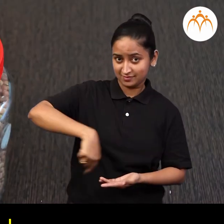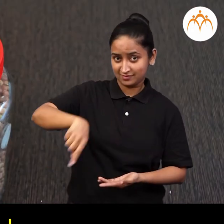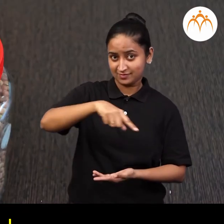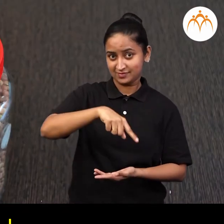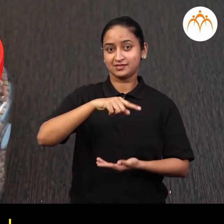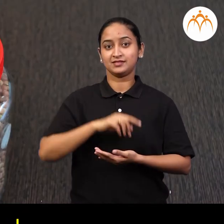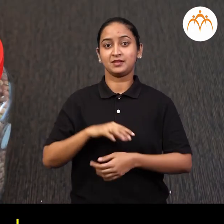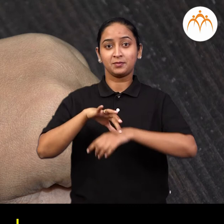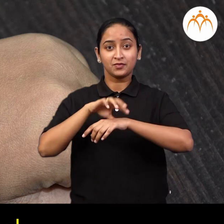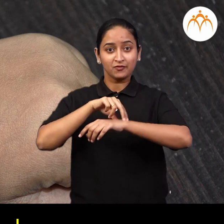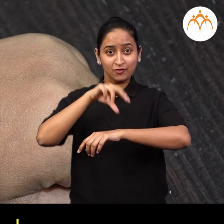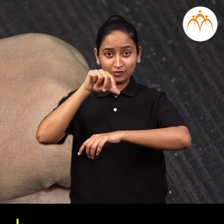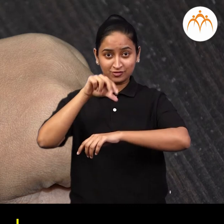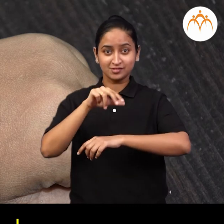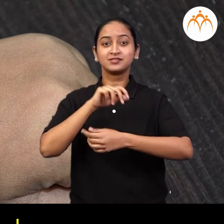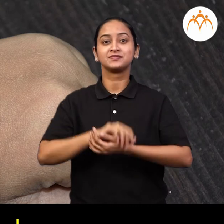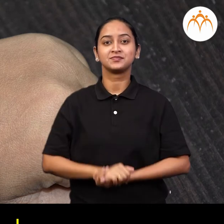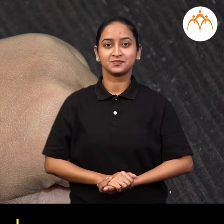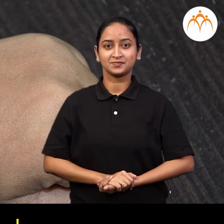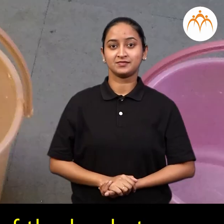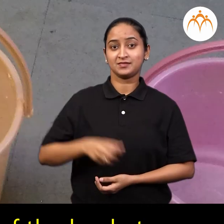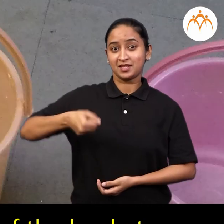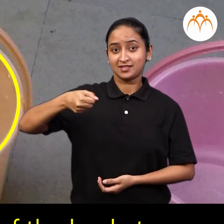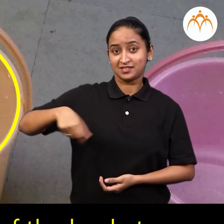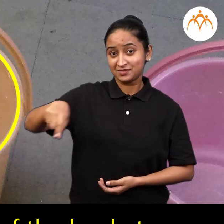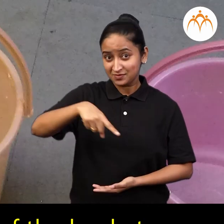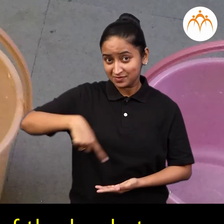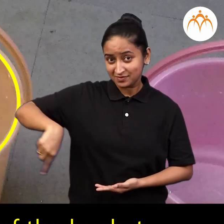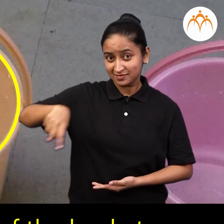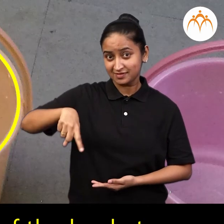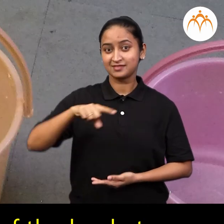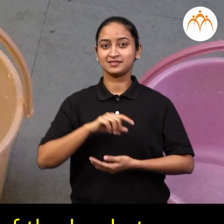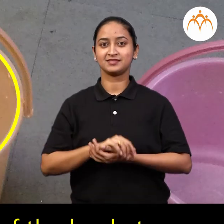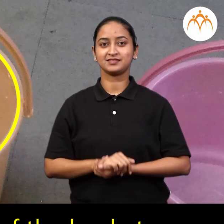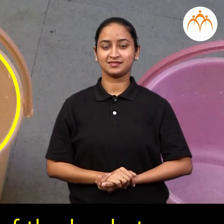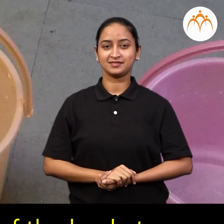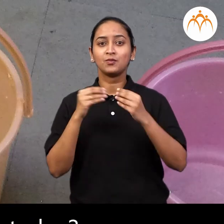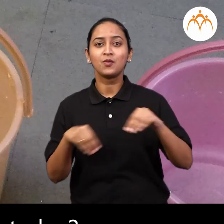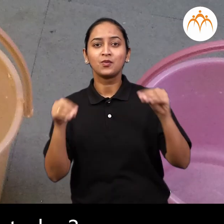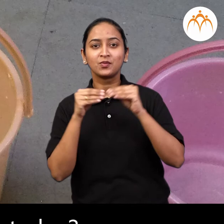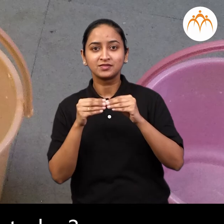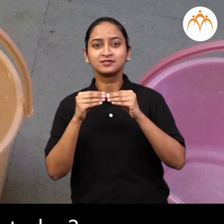Clock, the opening of the bucket and what else